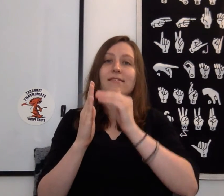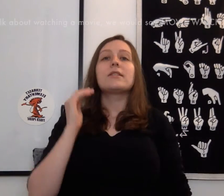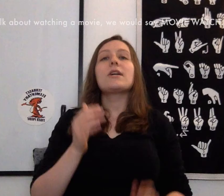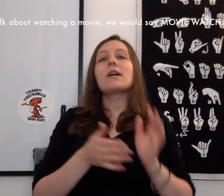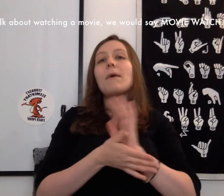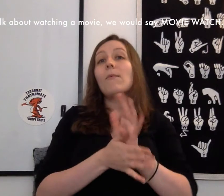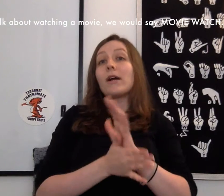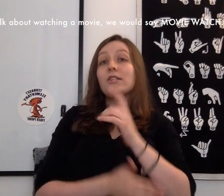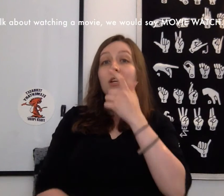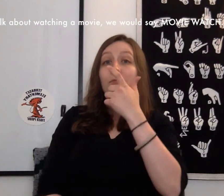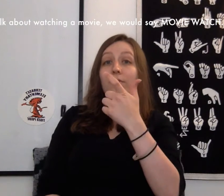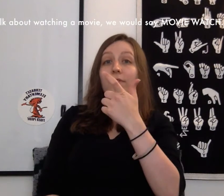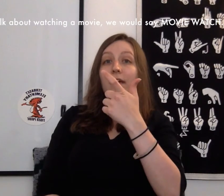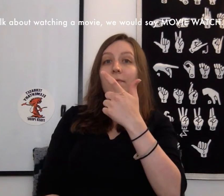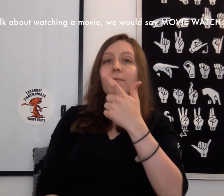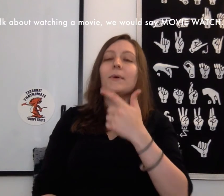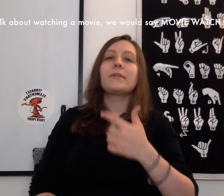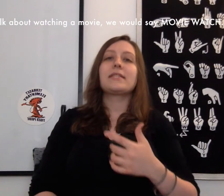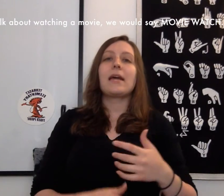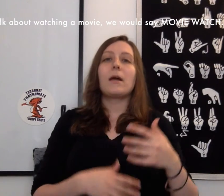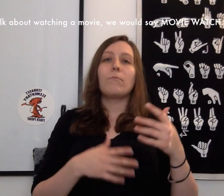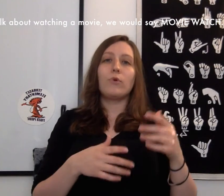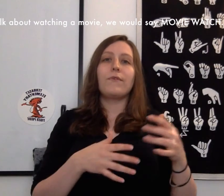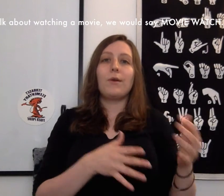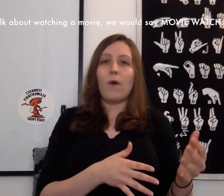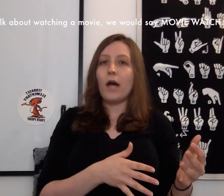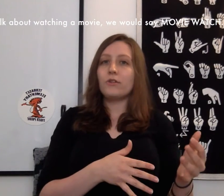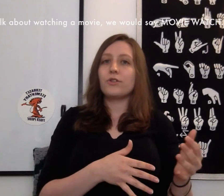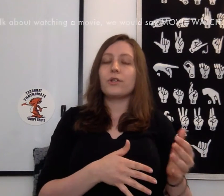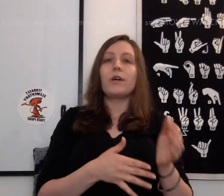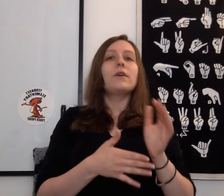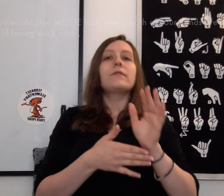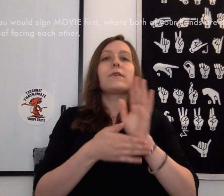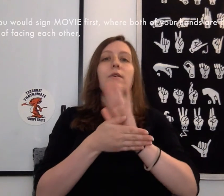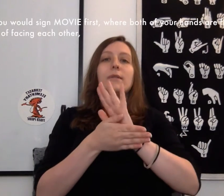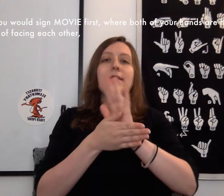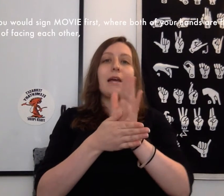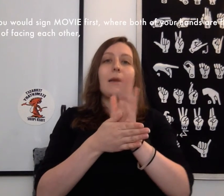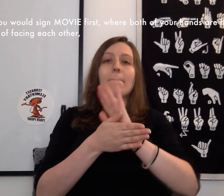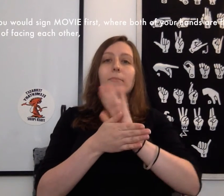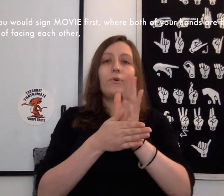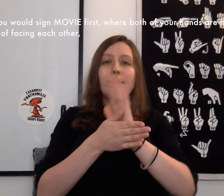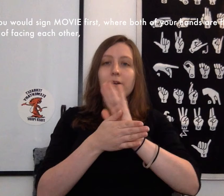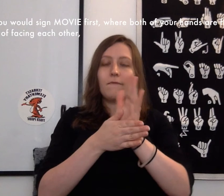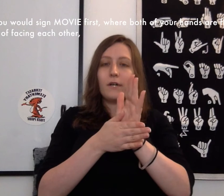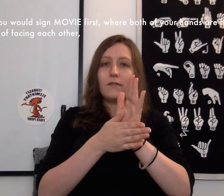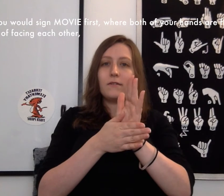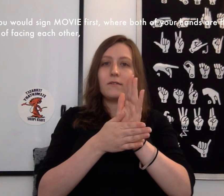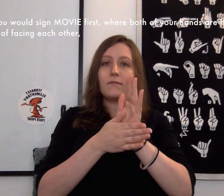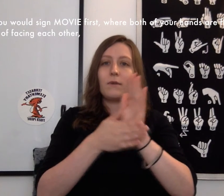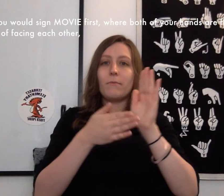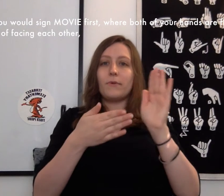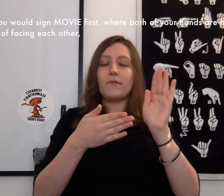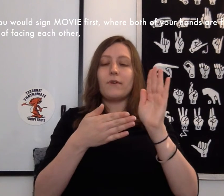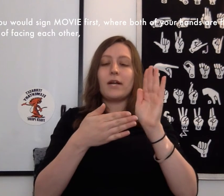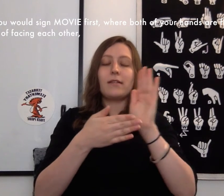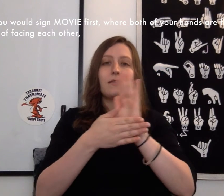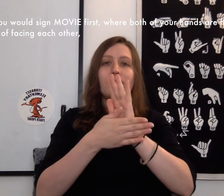To talk about watching a movie, we would say movie watch. So you would sign movie first, where both of your hands are